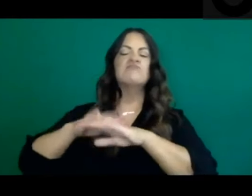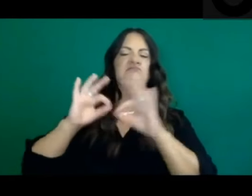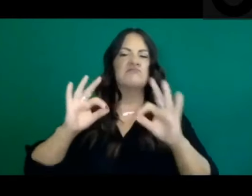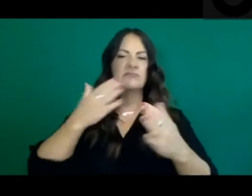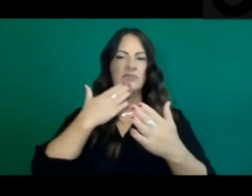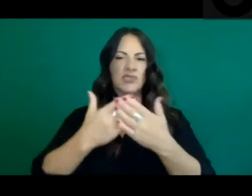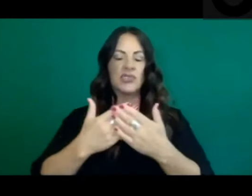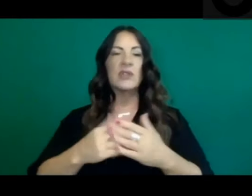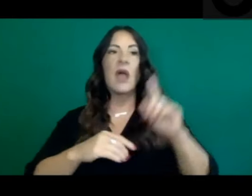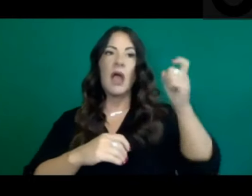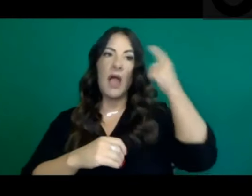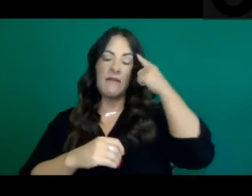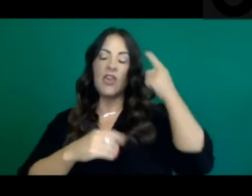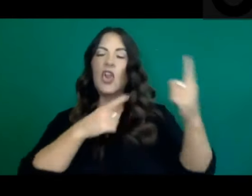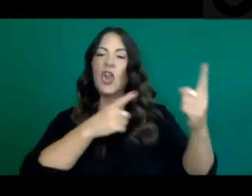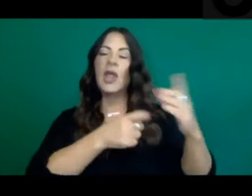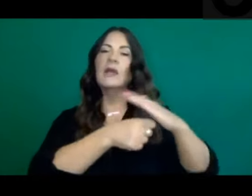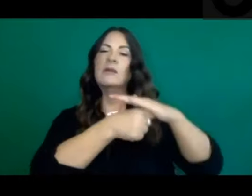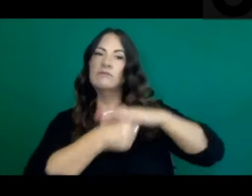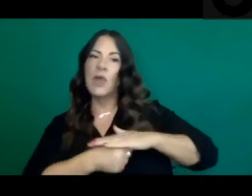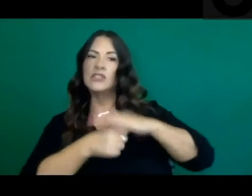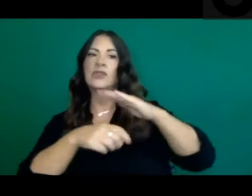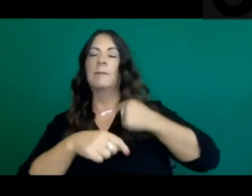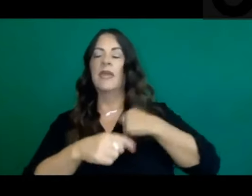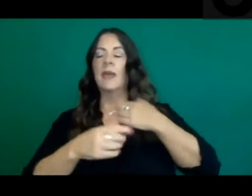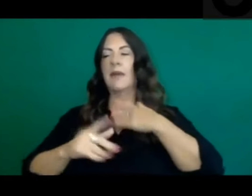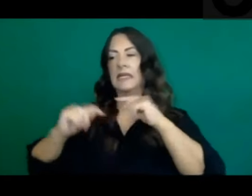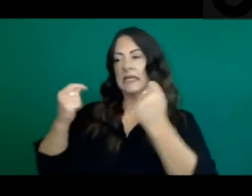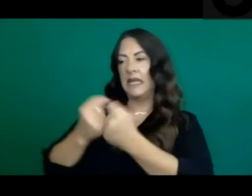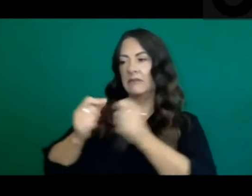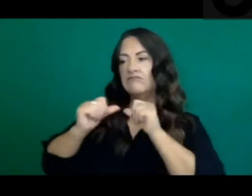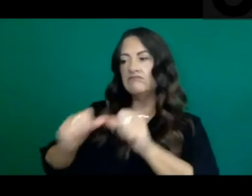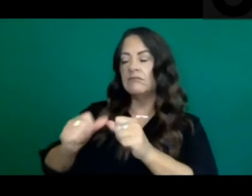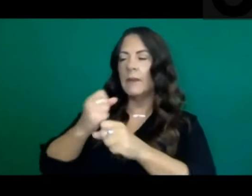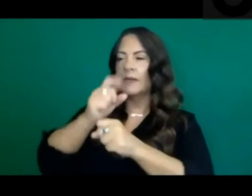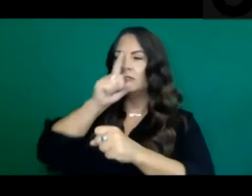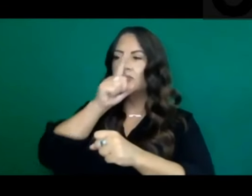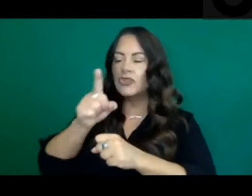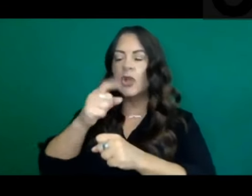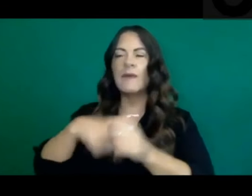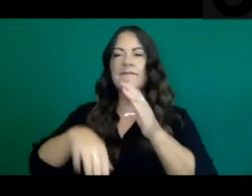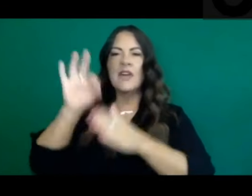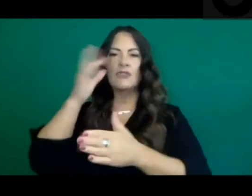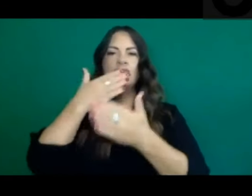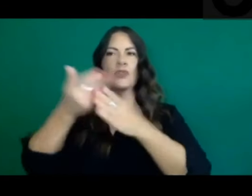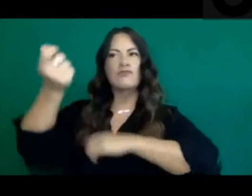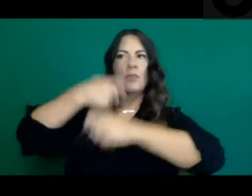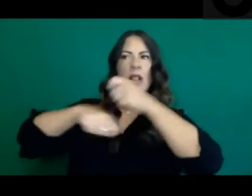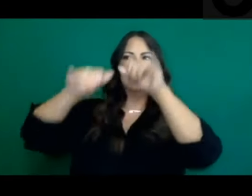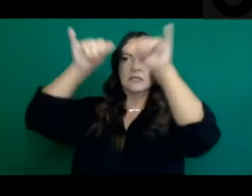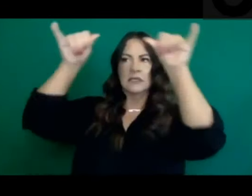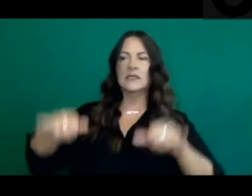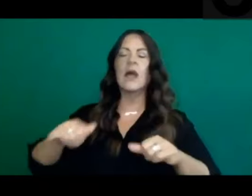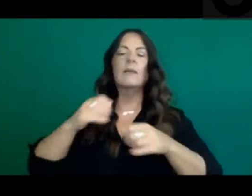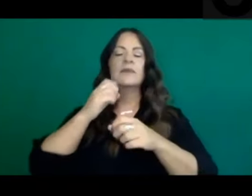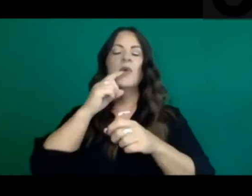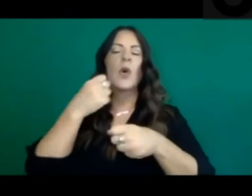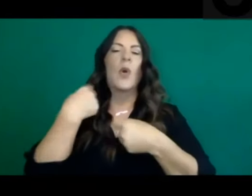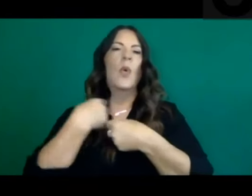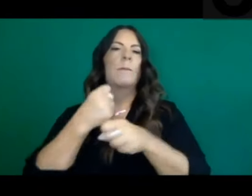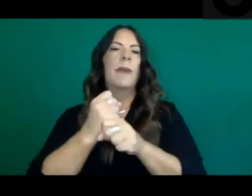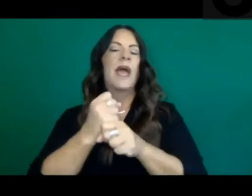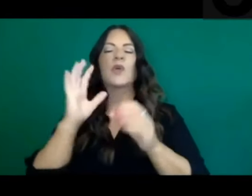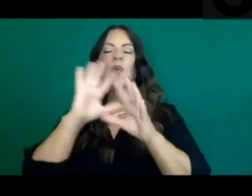team to identify a replacement system that will allow us to more confidently,